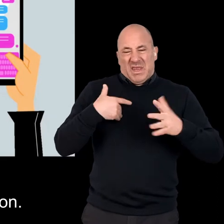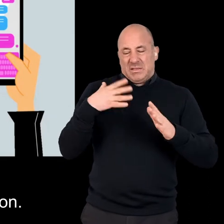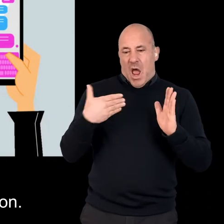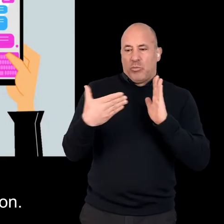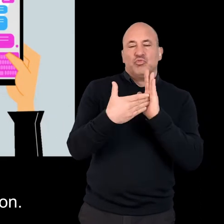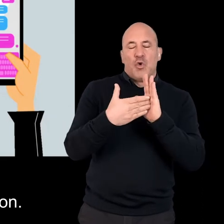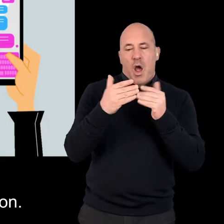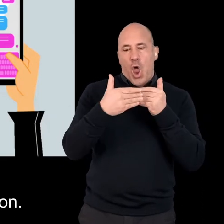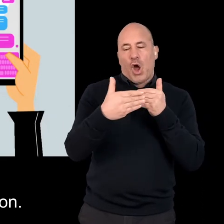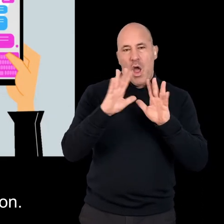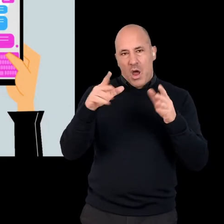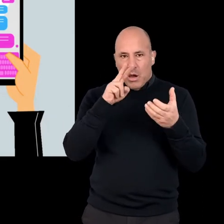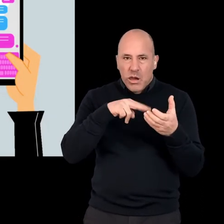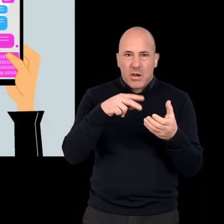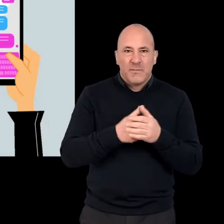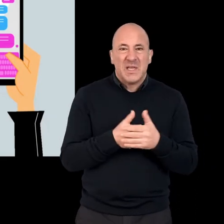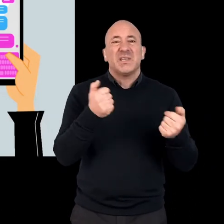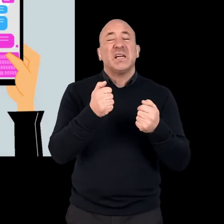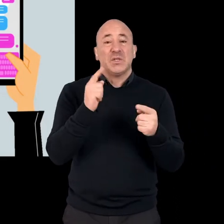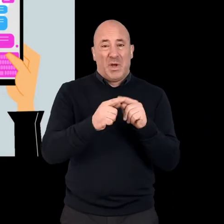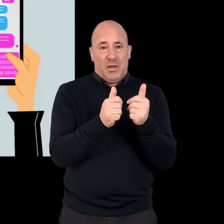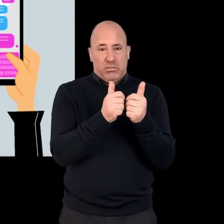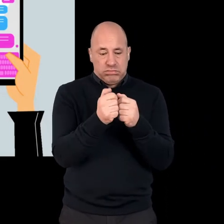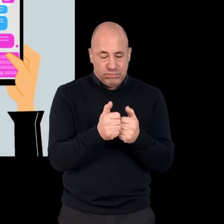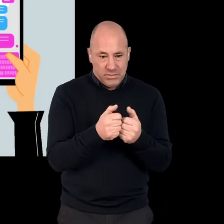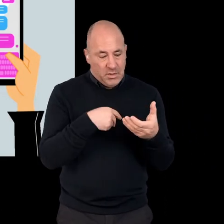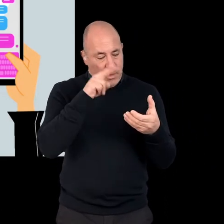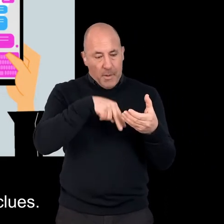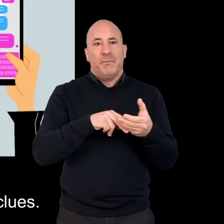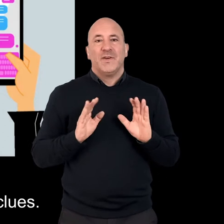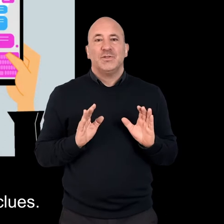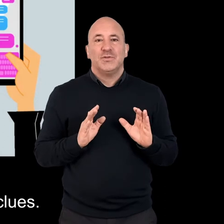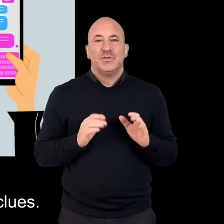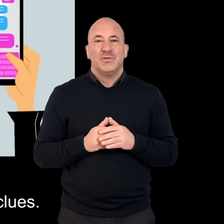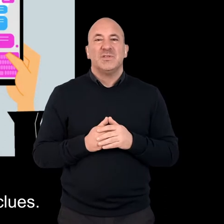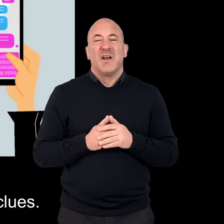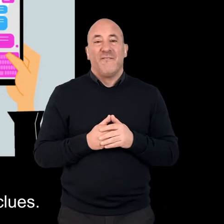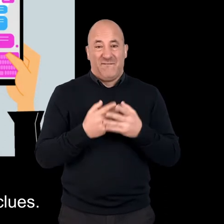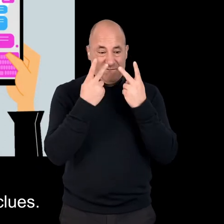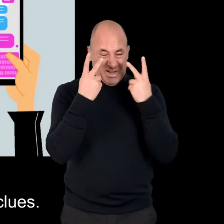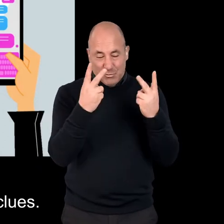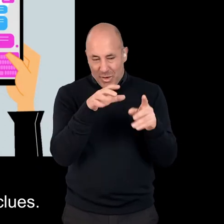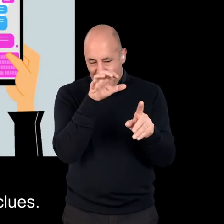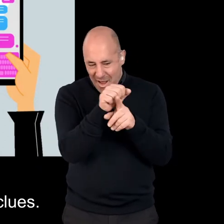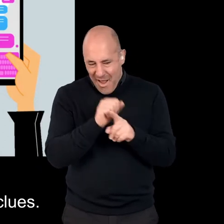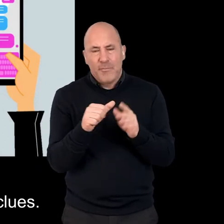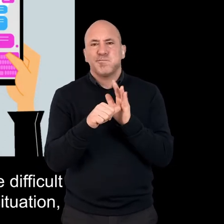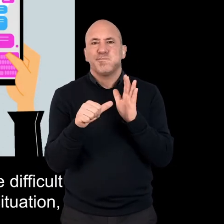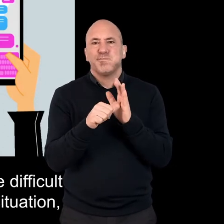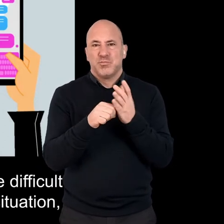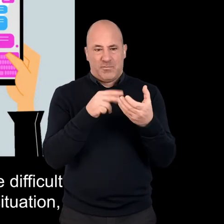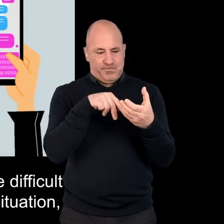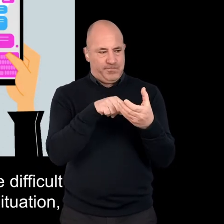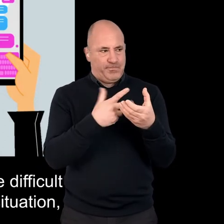information. Texts are also usually quick to write and to read. However, they might lack visual clues.